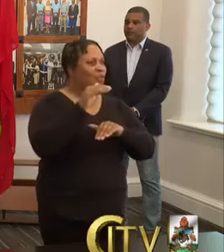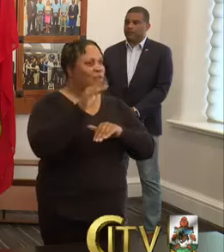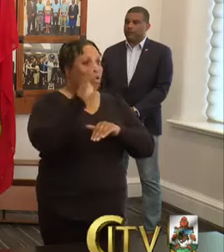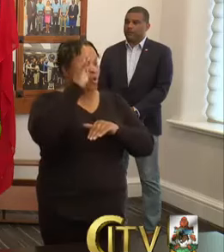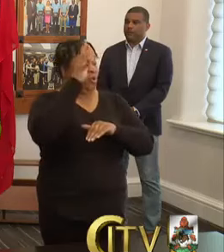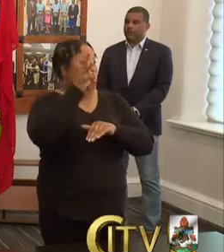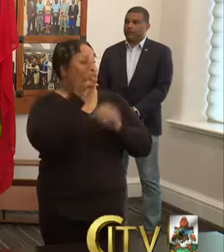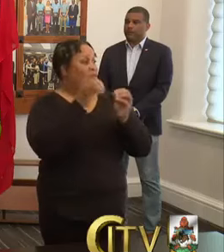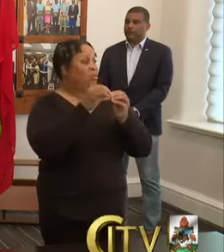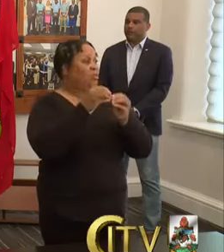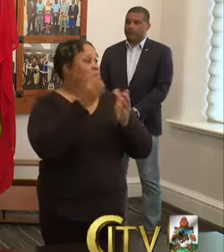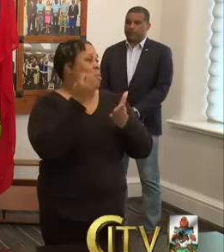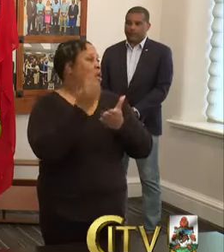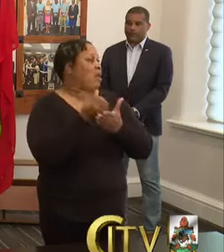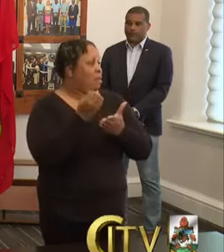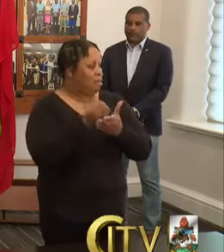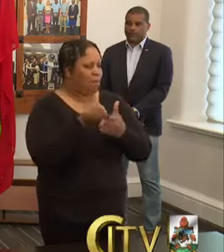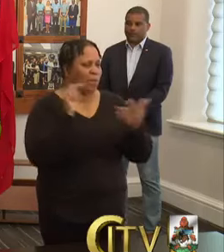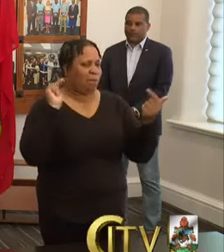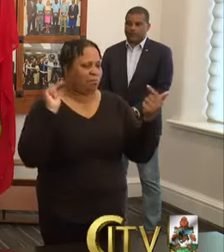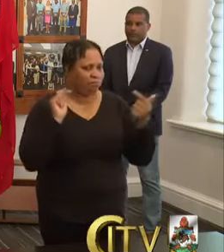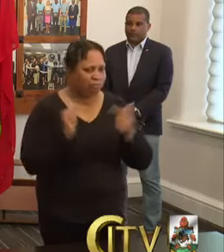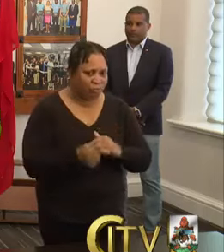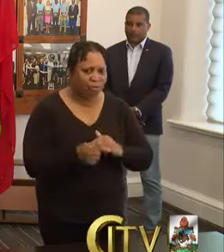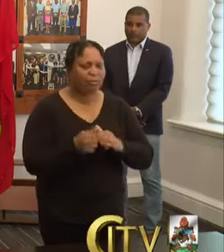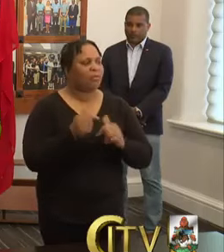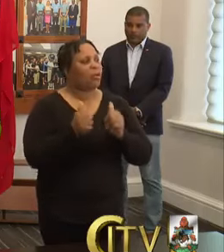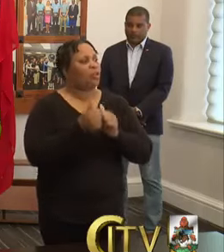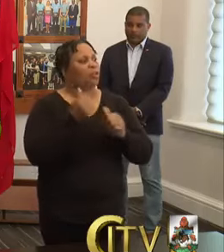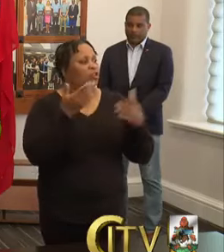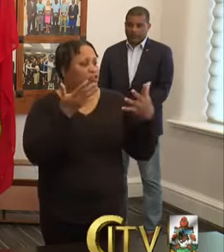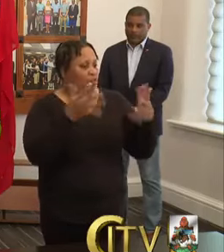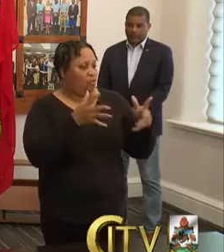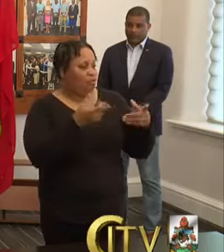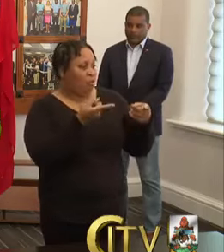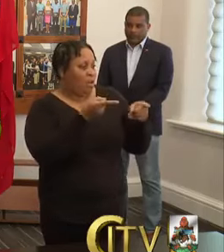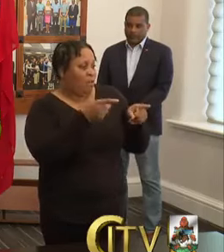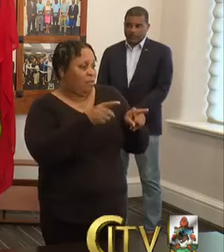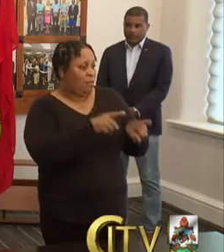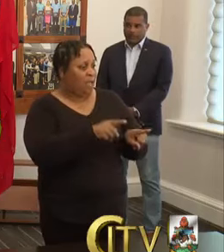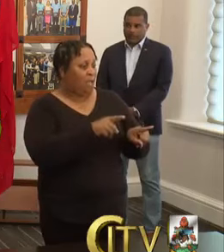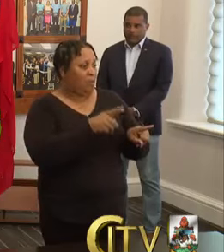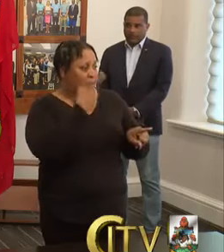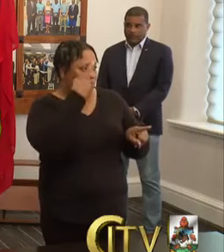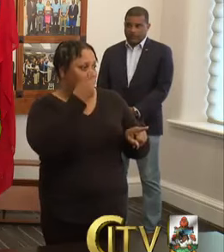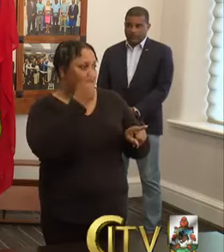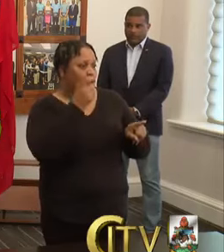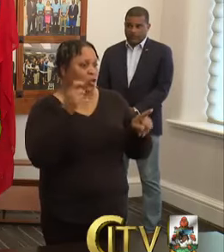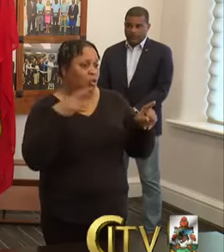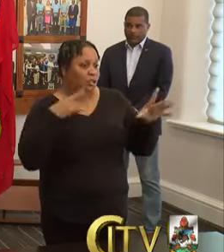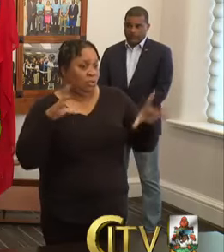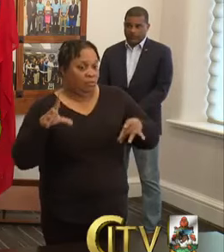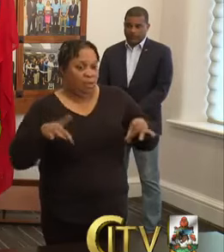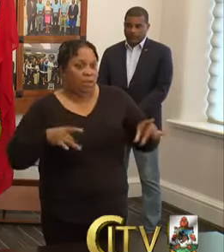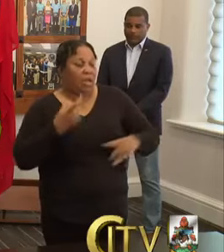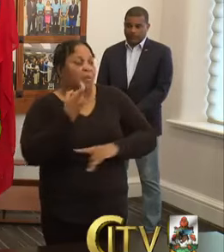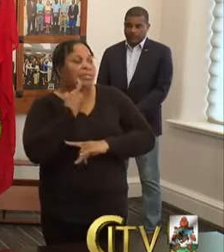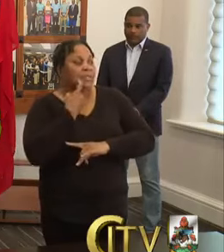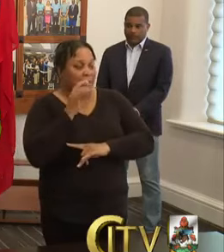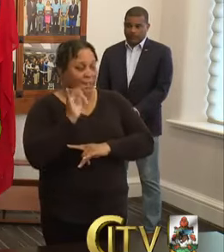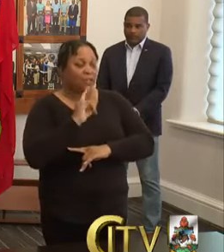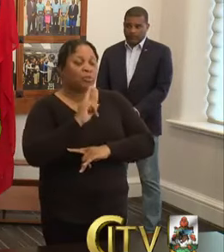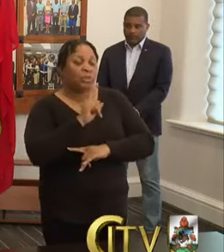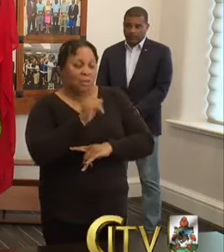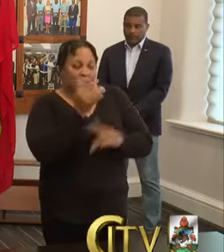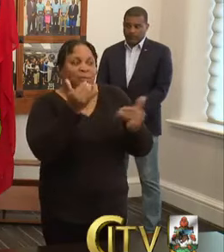even more economic pain than the economic pain, which has already been caused by the virus transmission, uh, to date. That is where we